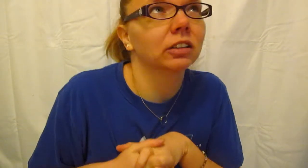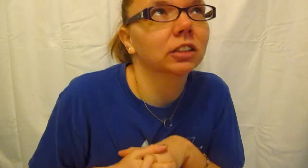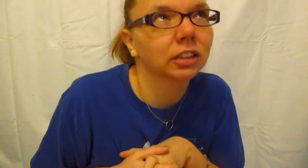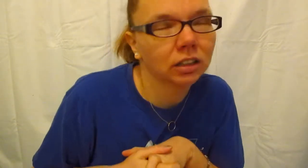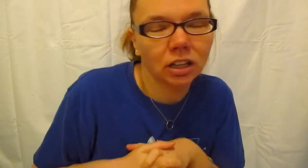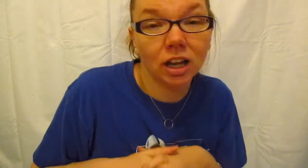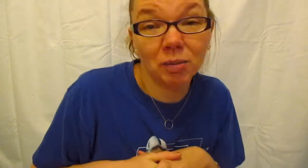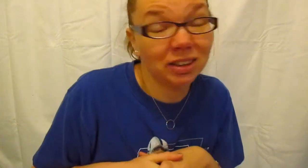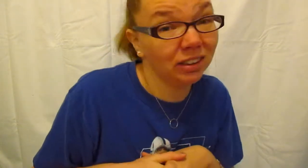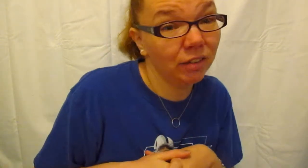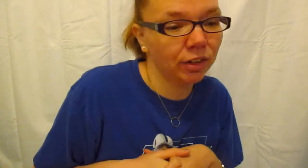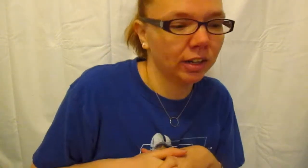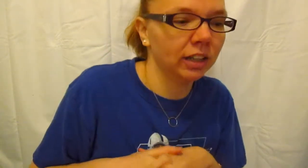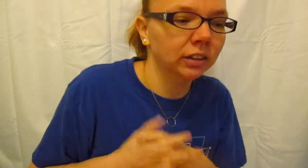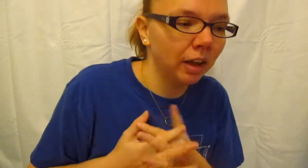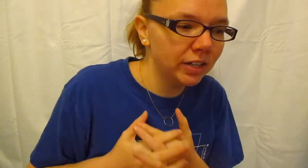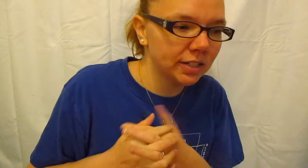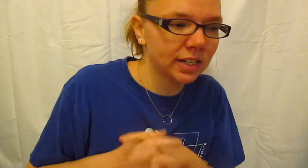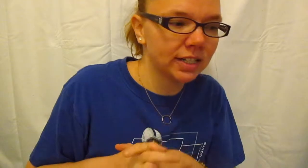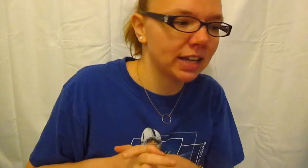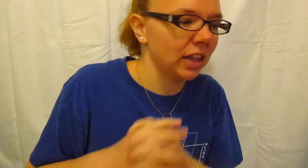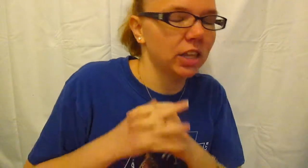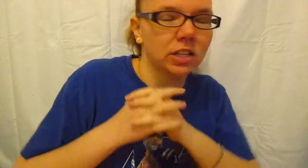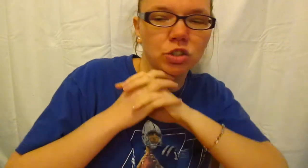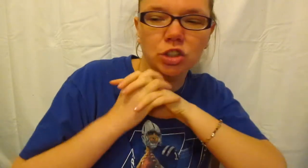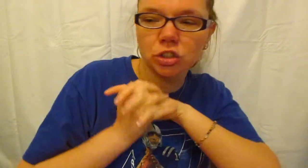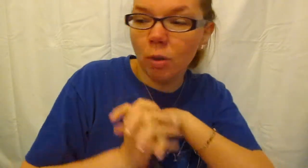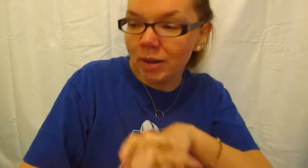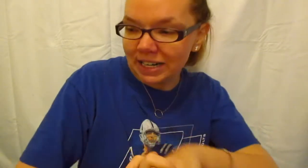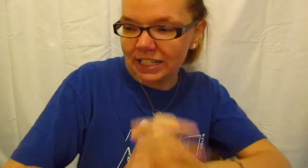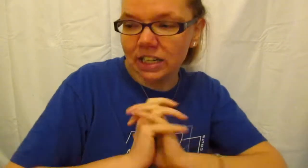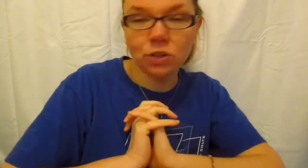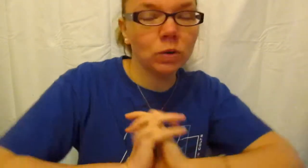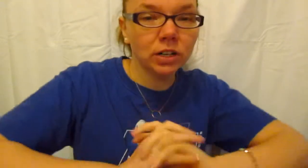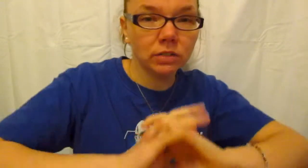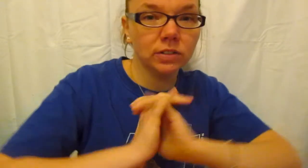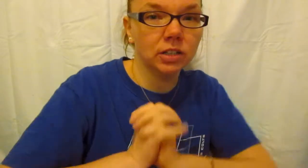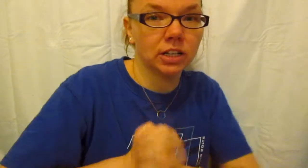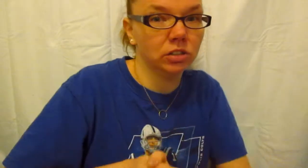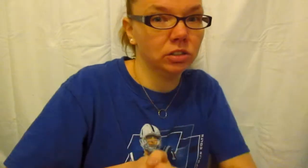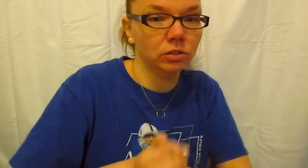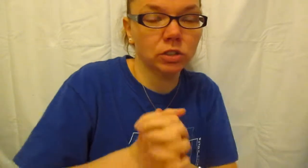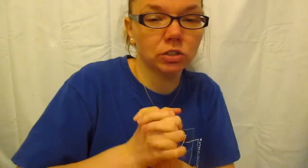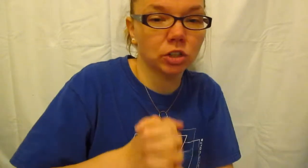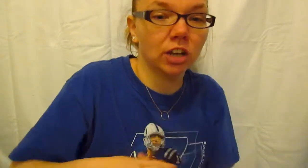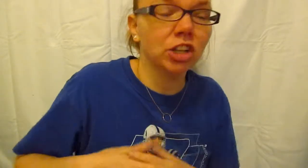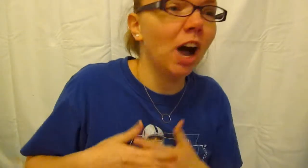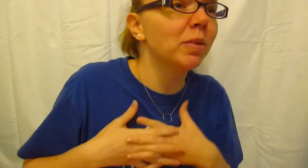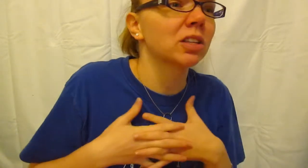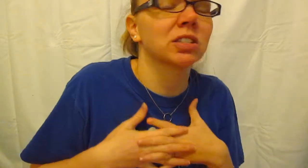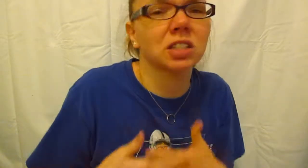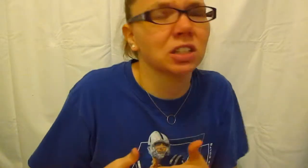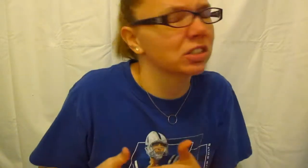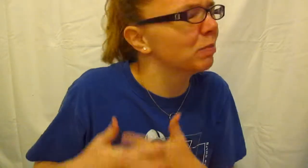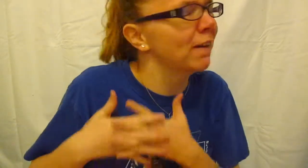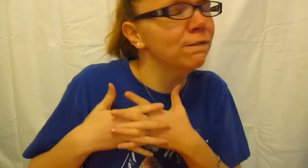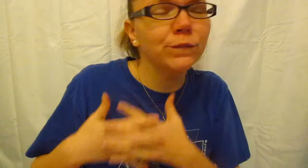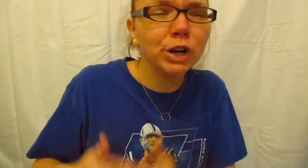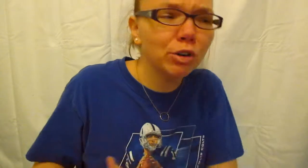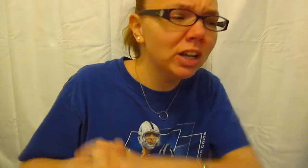I'm in love with it. I love it to death. It's just amazing and wonderful and it's doing such a great job. It syncs to my phone.